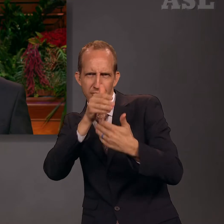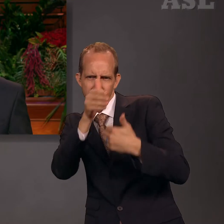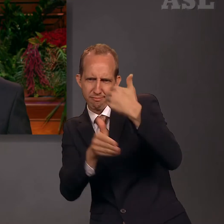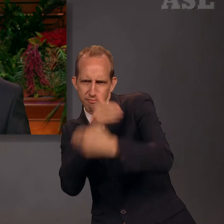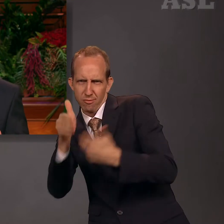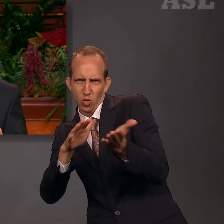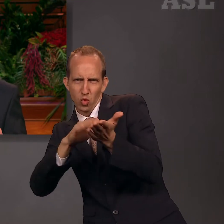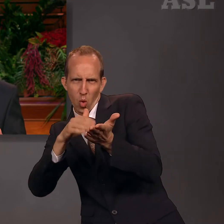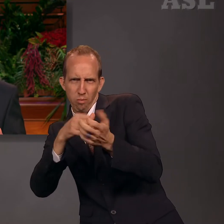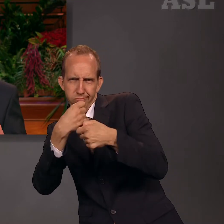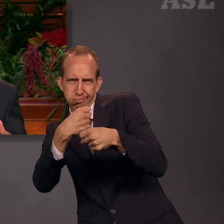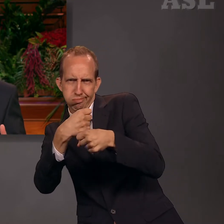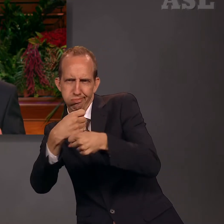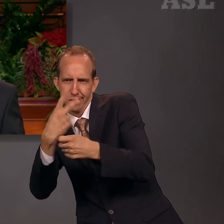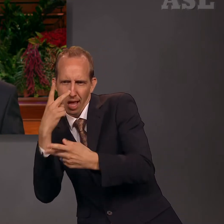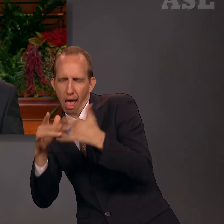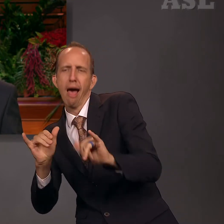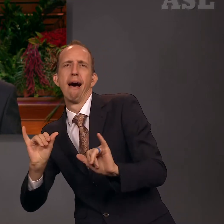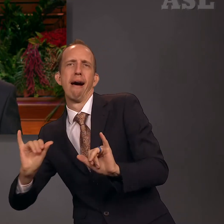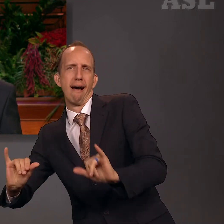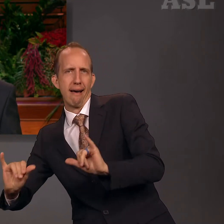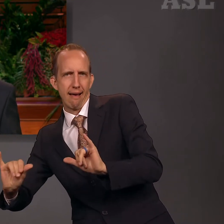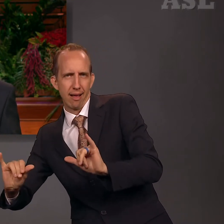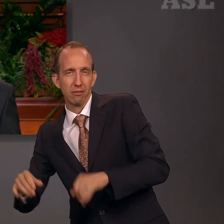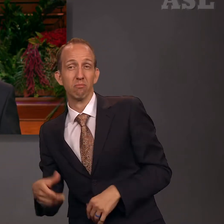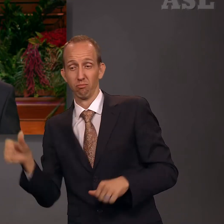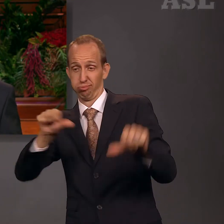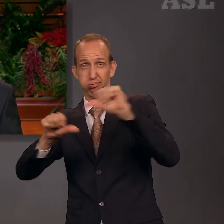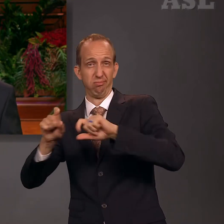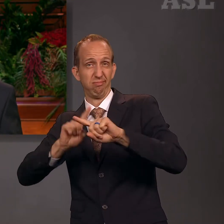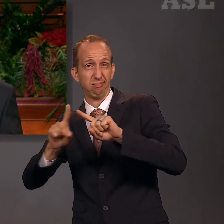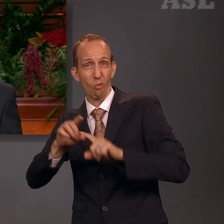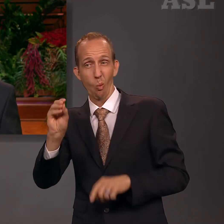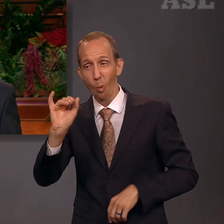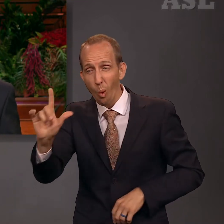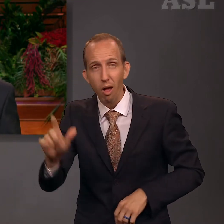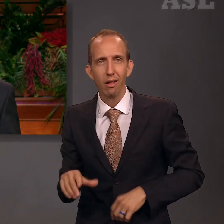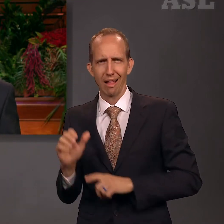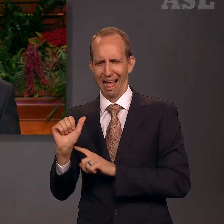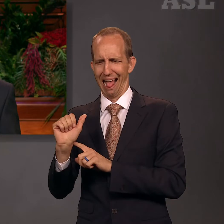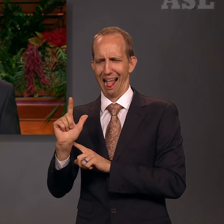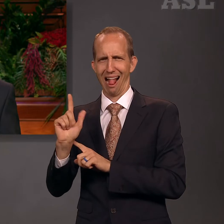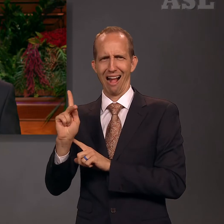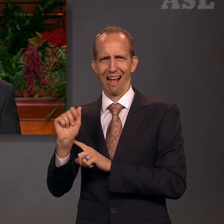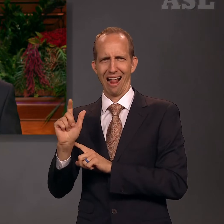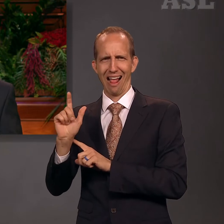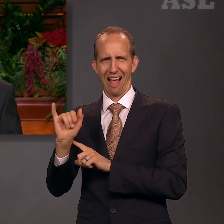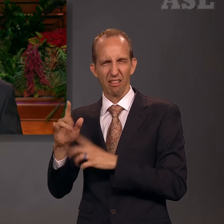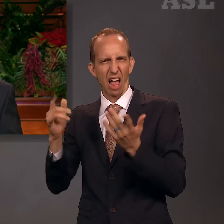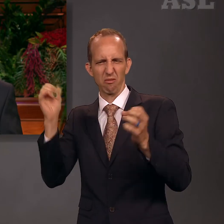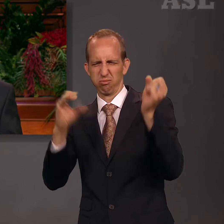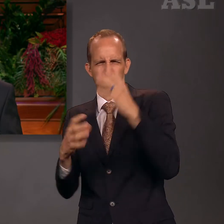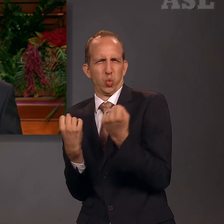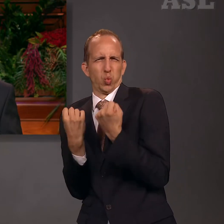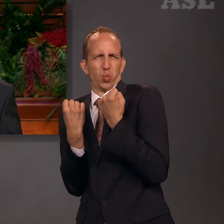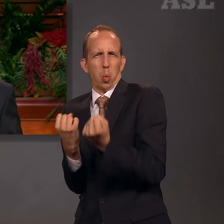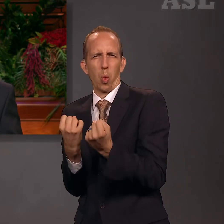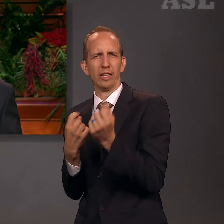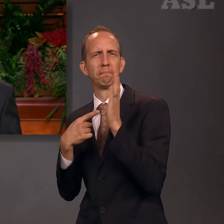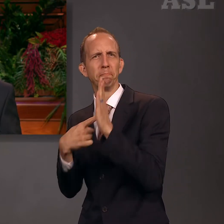alkali base and add antibacterial agents, it creates a powerful substance that can eliminate bacteria and